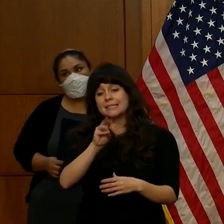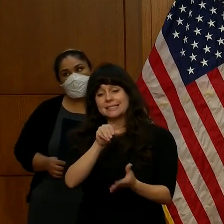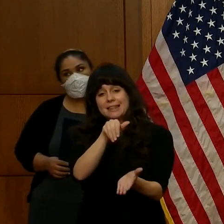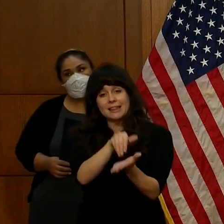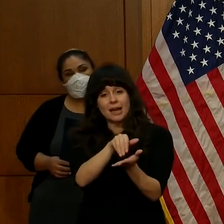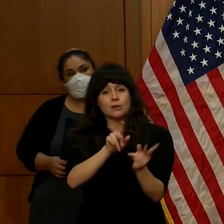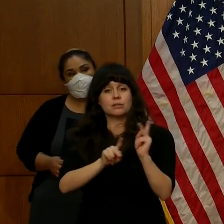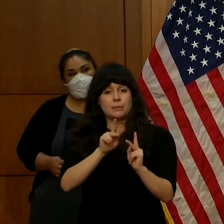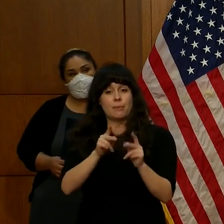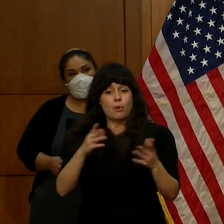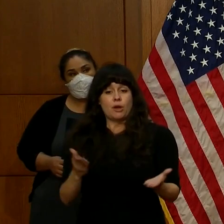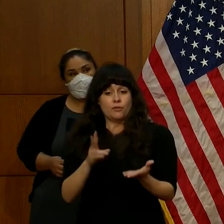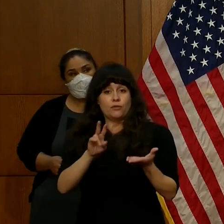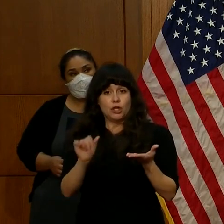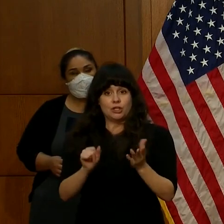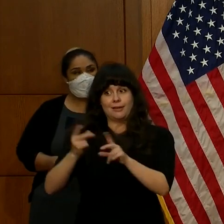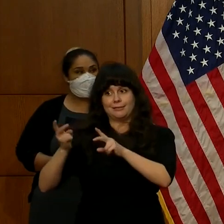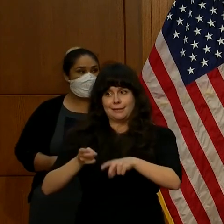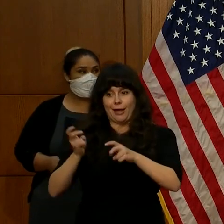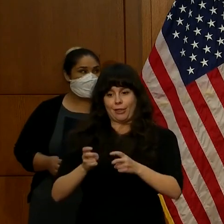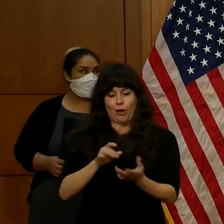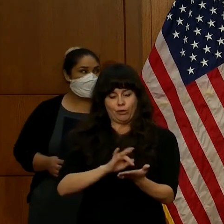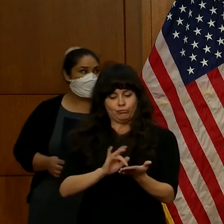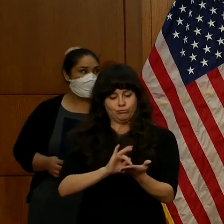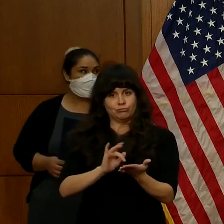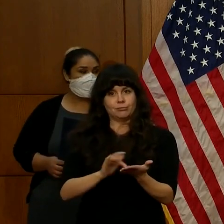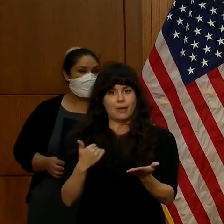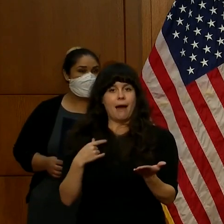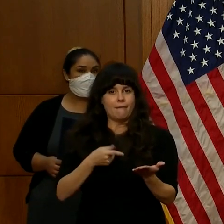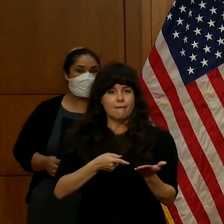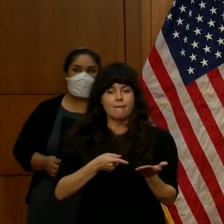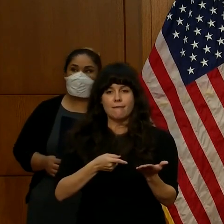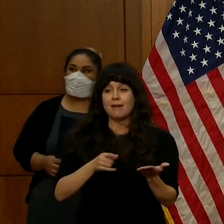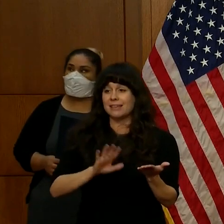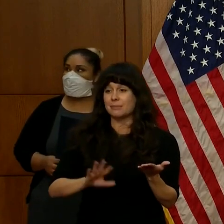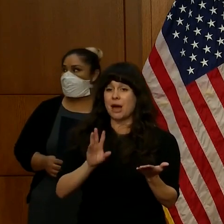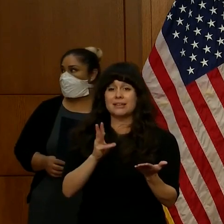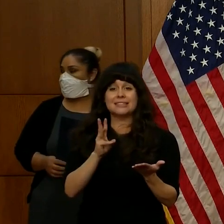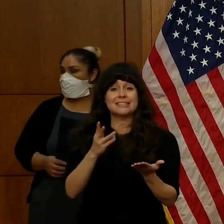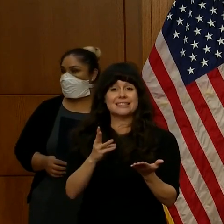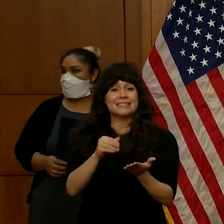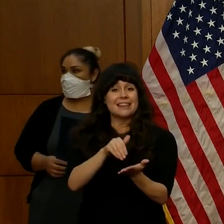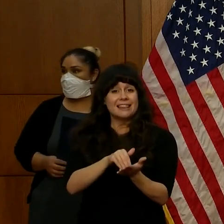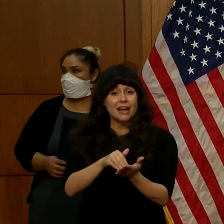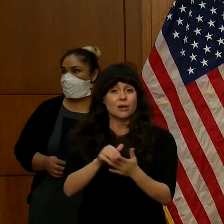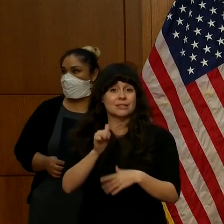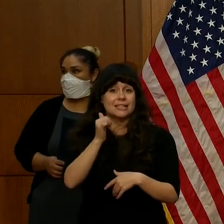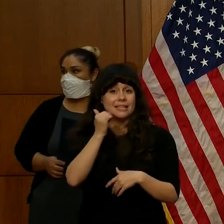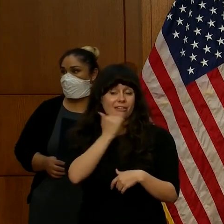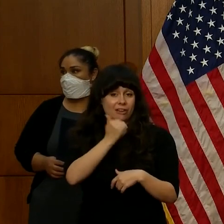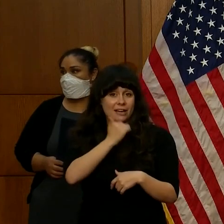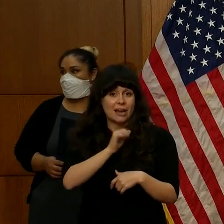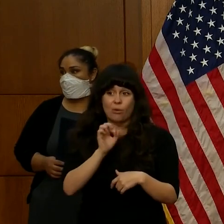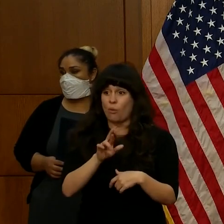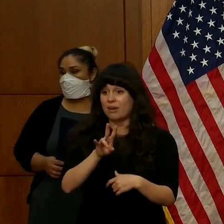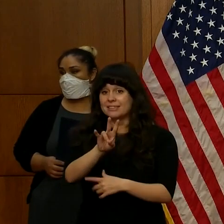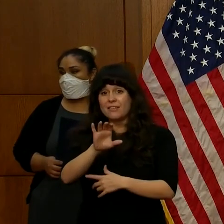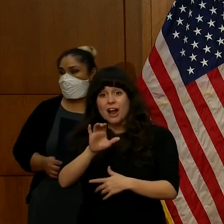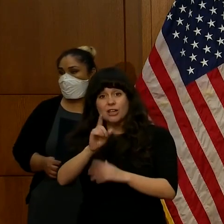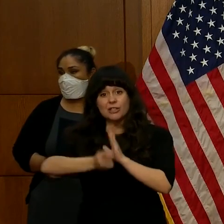have downloaded it. That's about 16,000 people per day or 700 an hour.